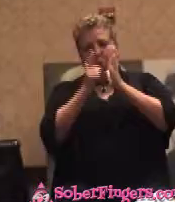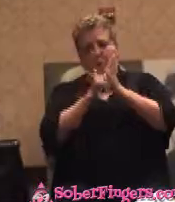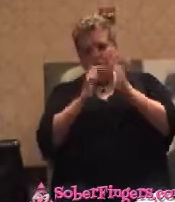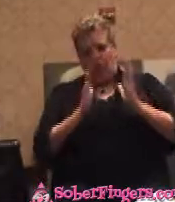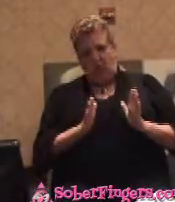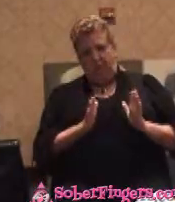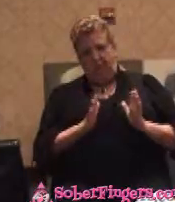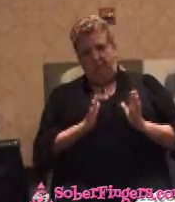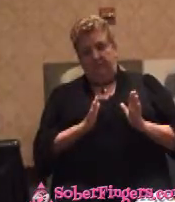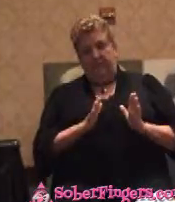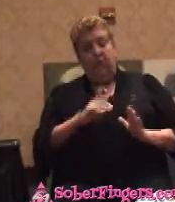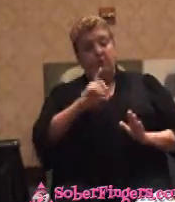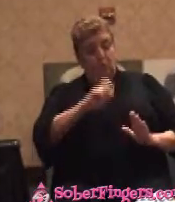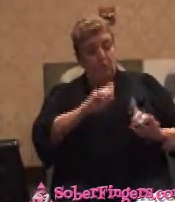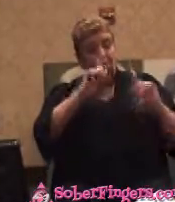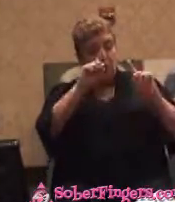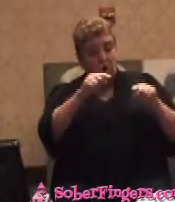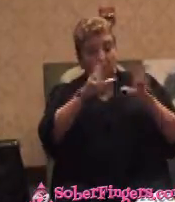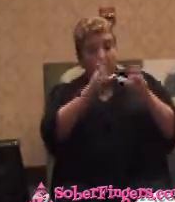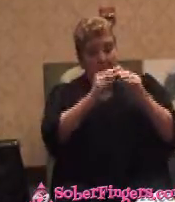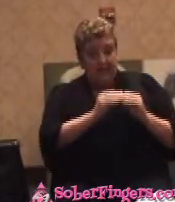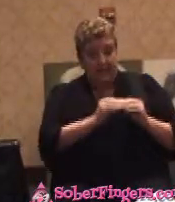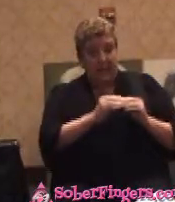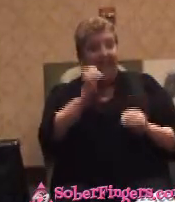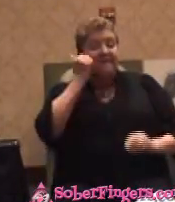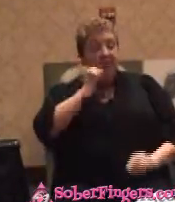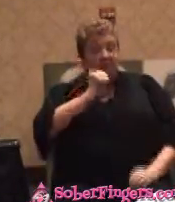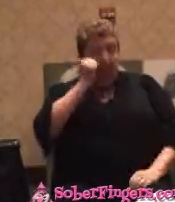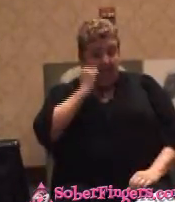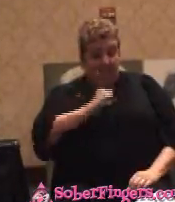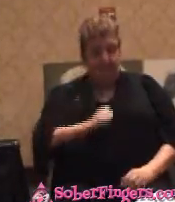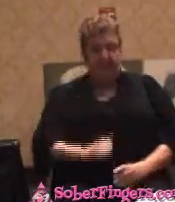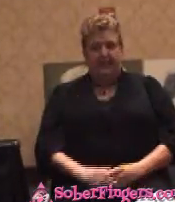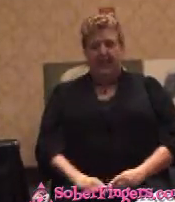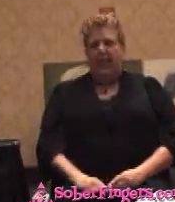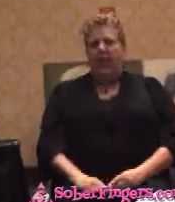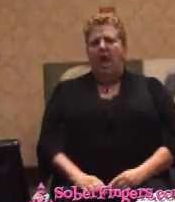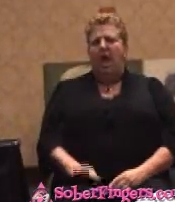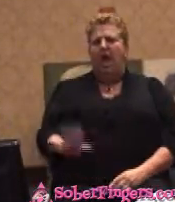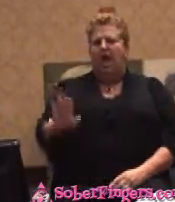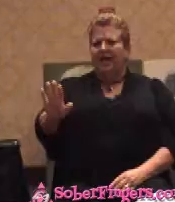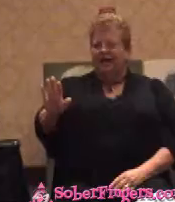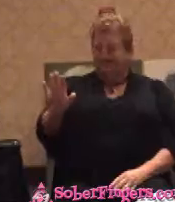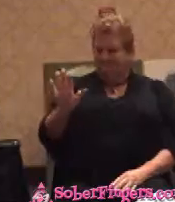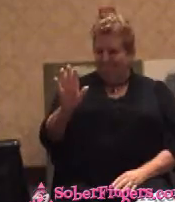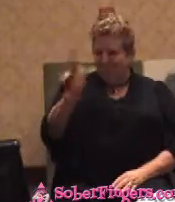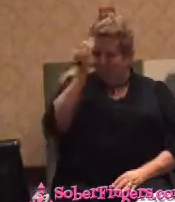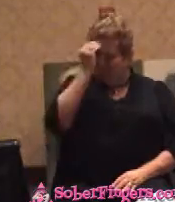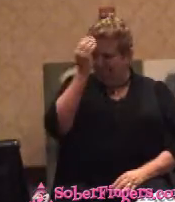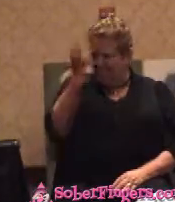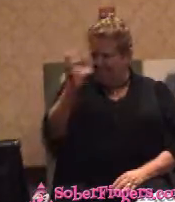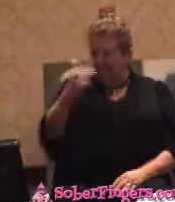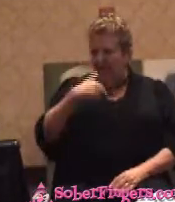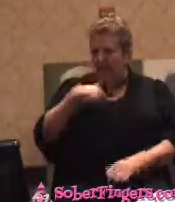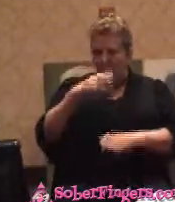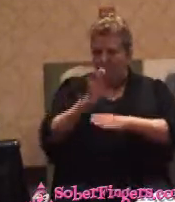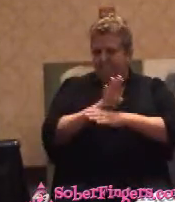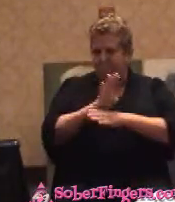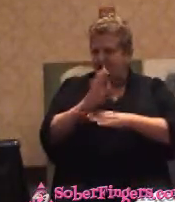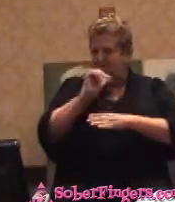She said, you need to go to a meeting every day. And I said, look, I'm telling you, I'm a busy lawyer. I don't have time to